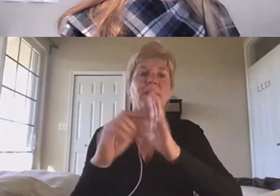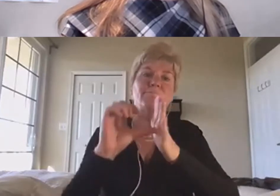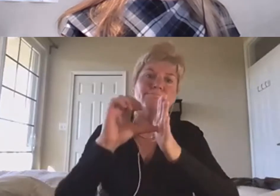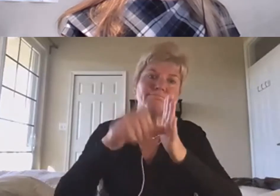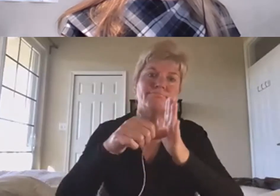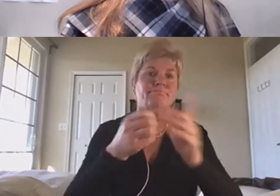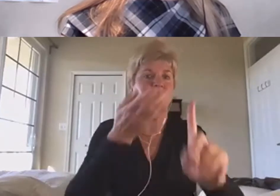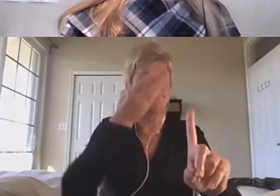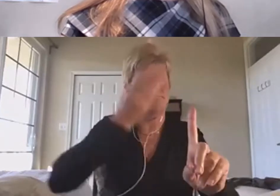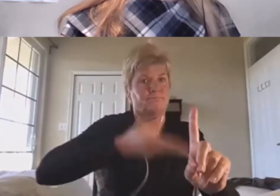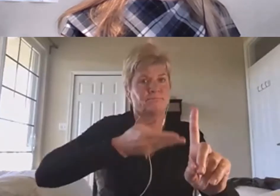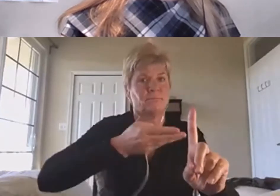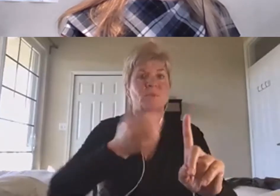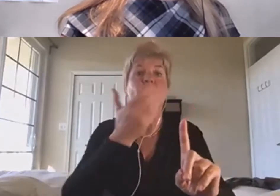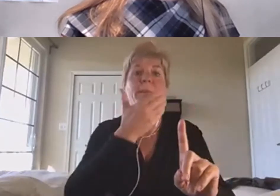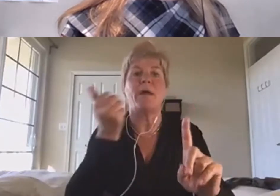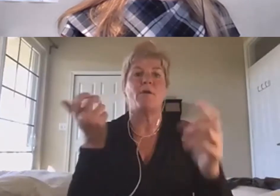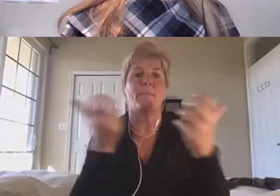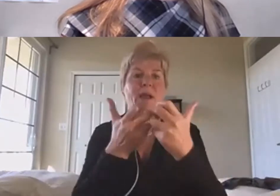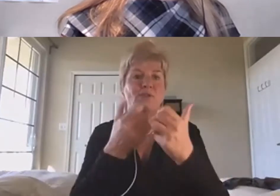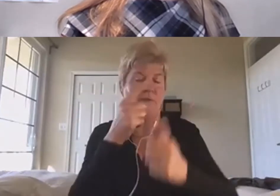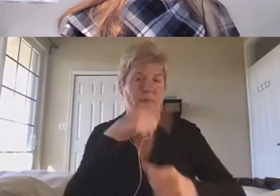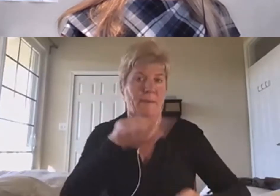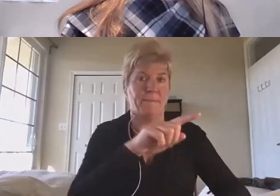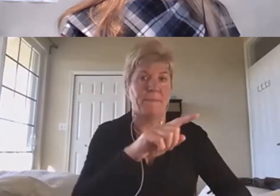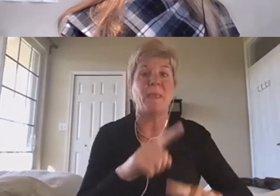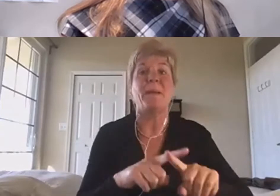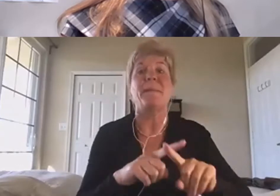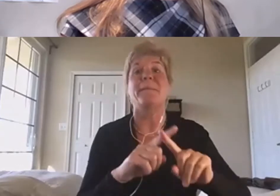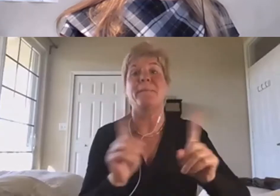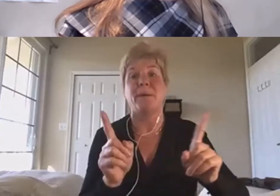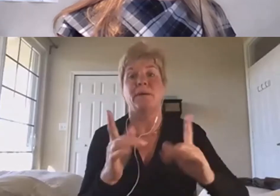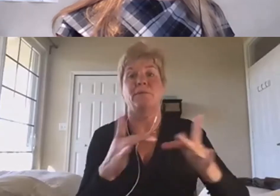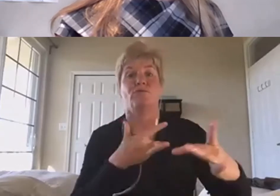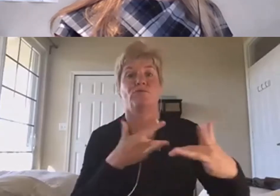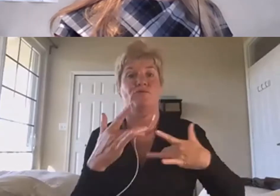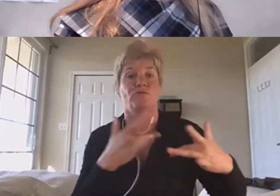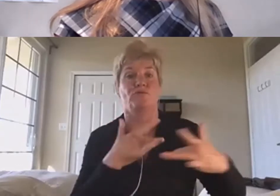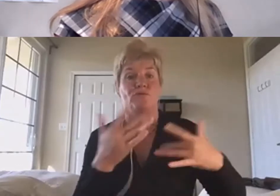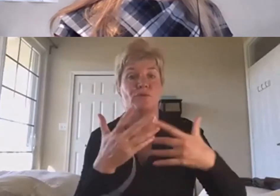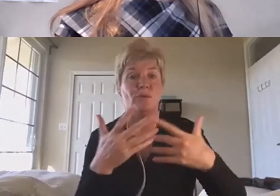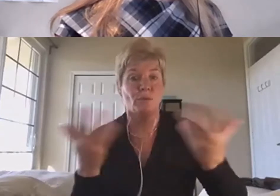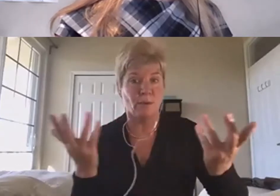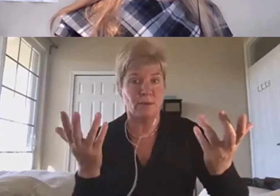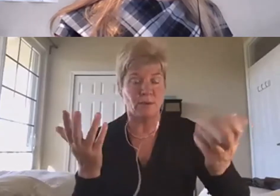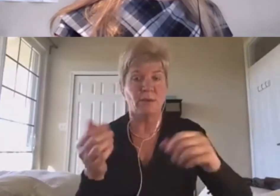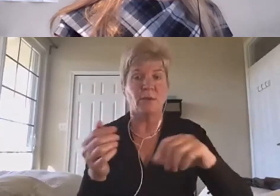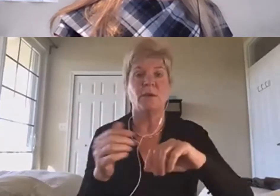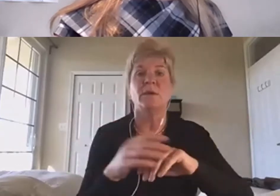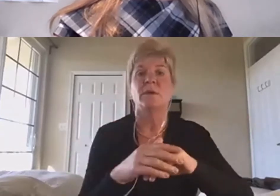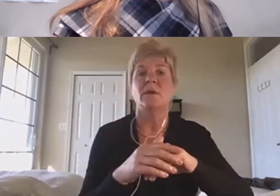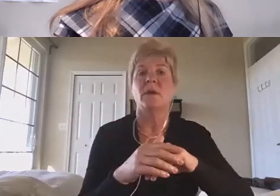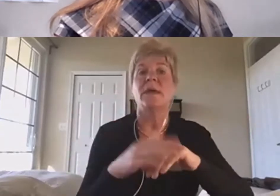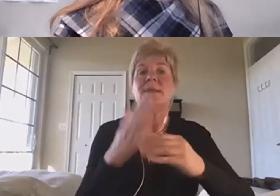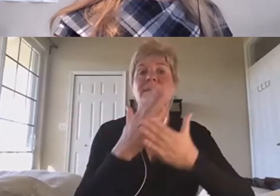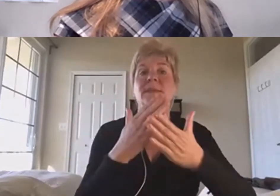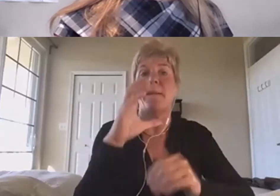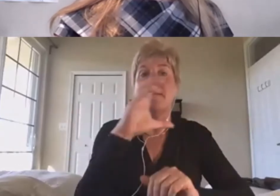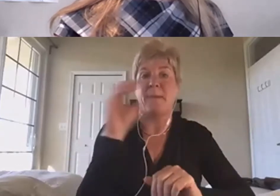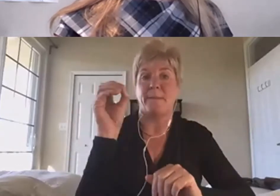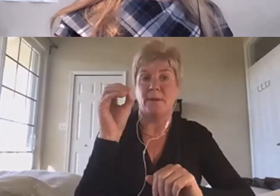some of the concerns we're seeing is, you know, there are companies that are coming up with skill and